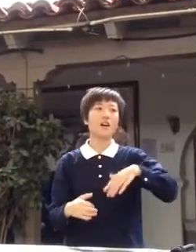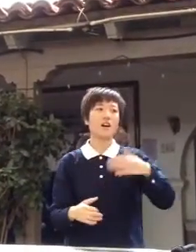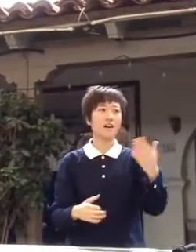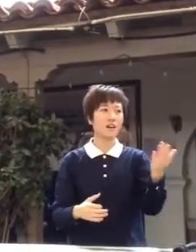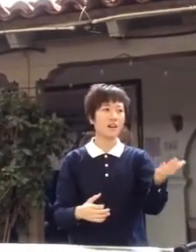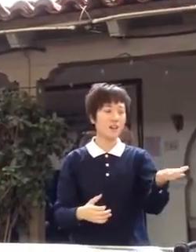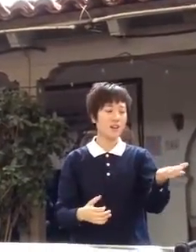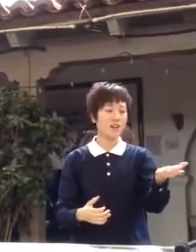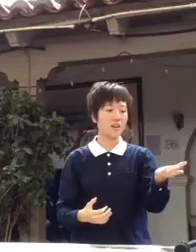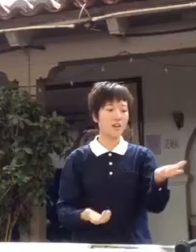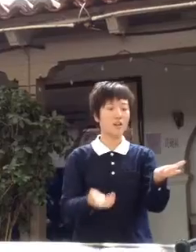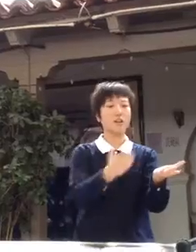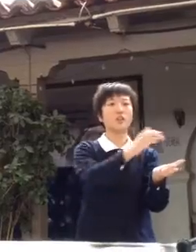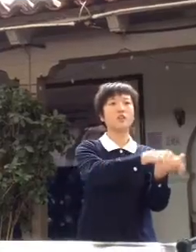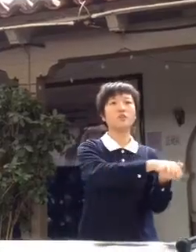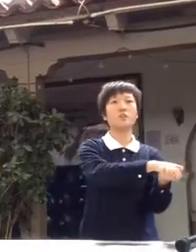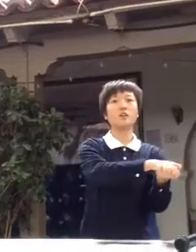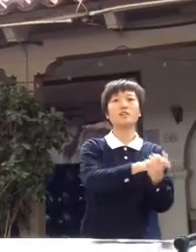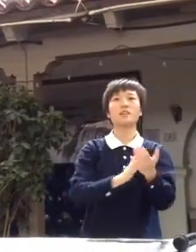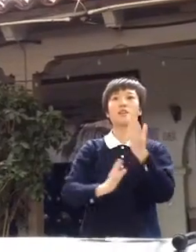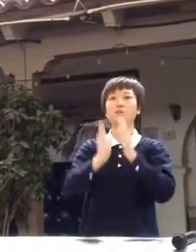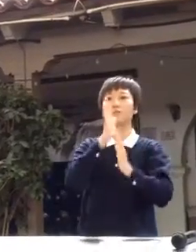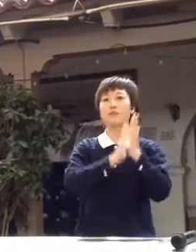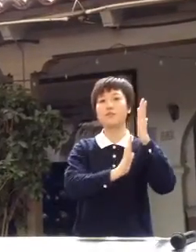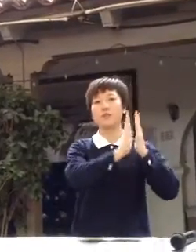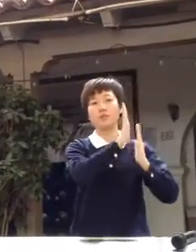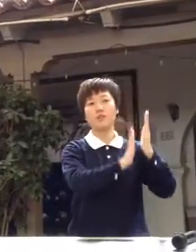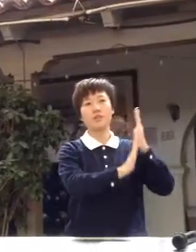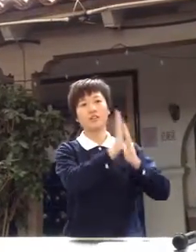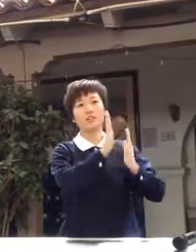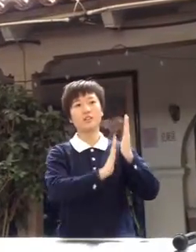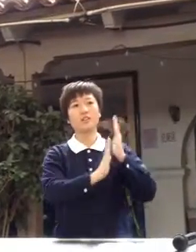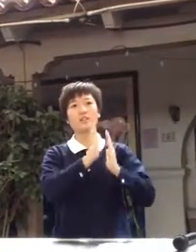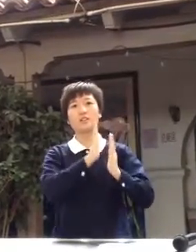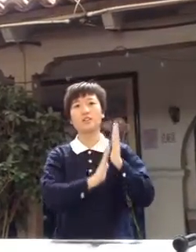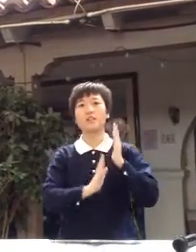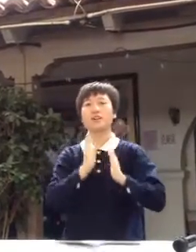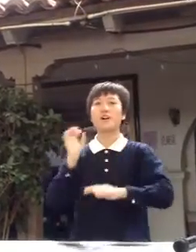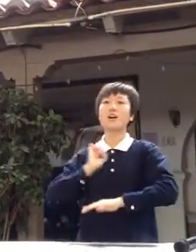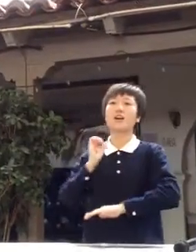and reach are in need. I